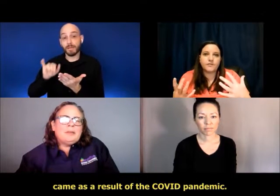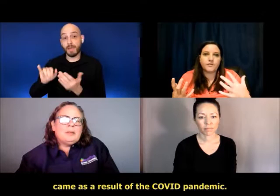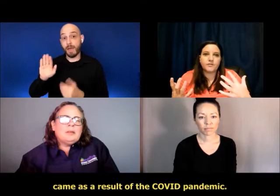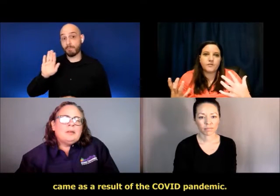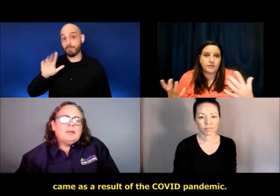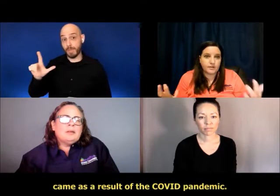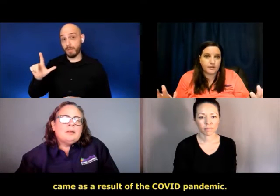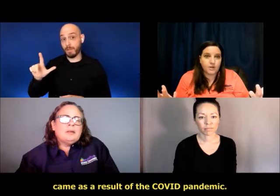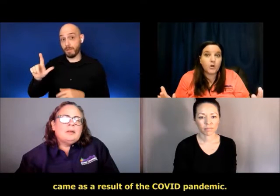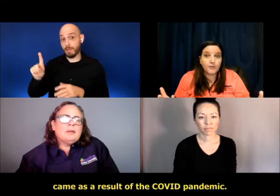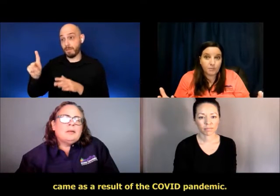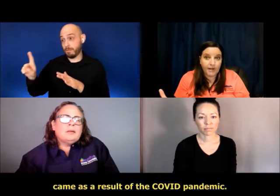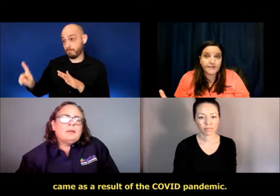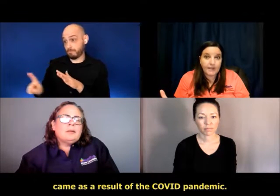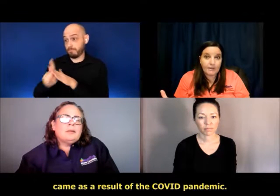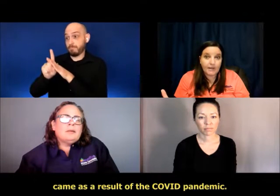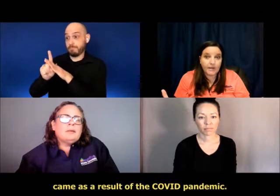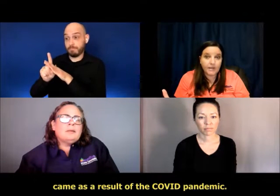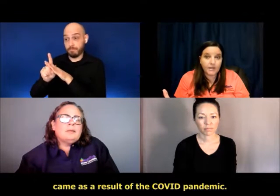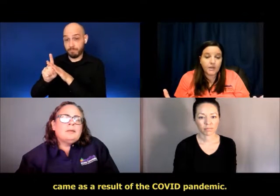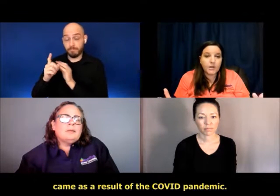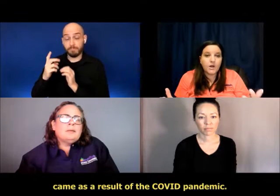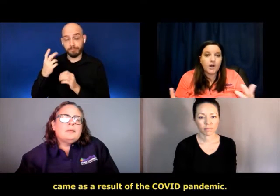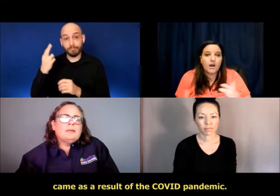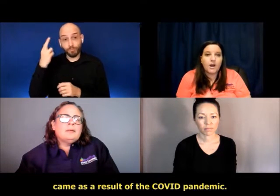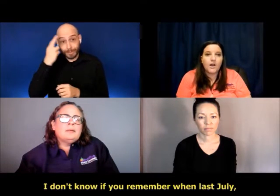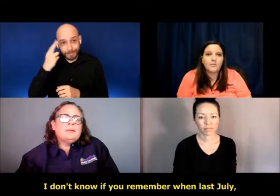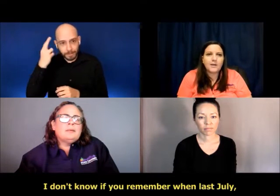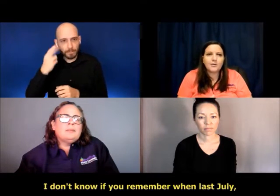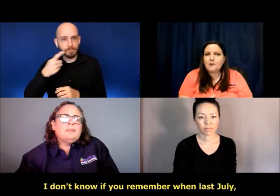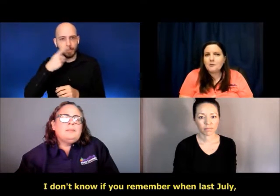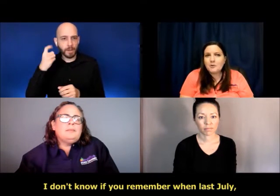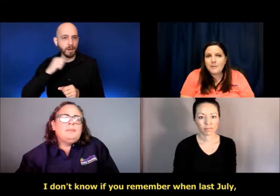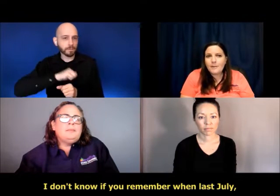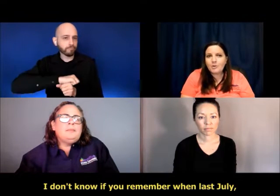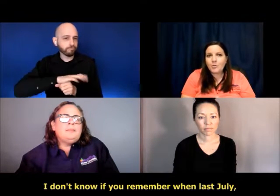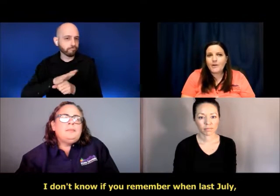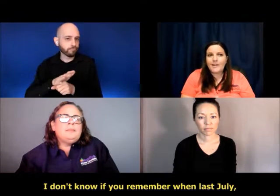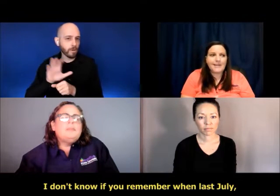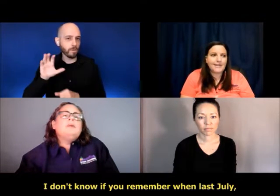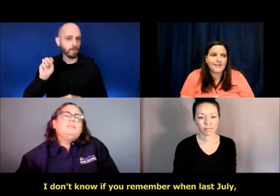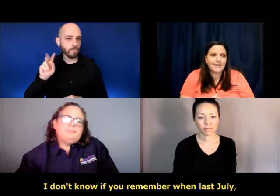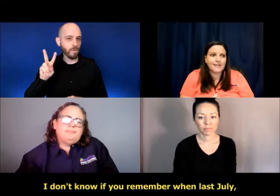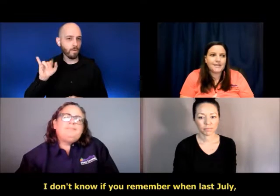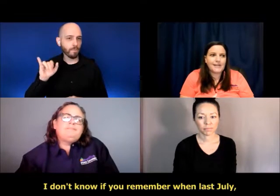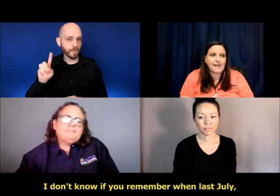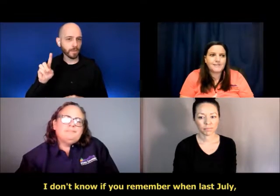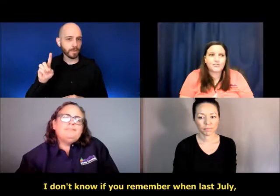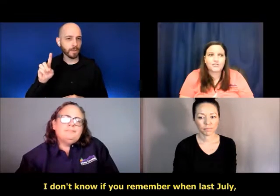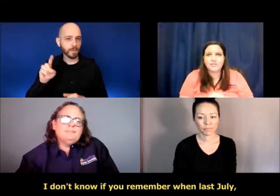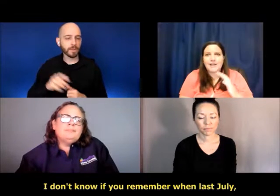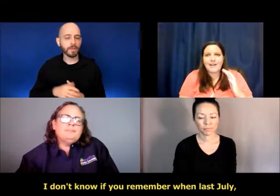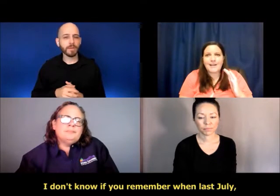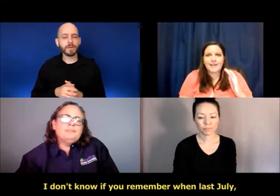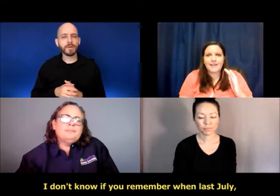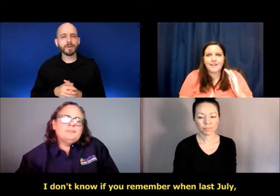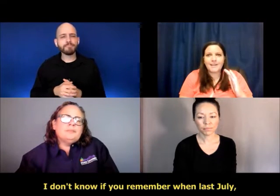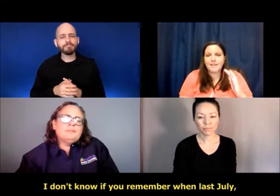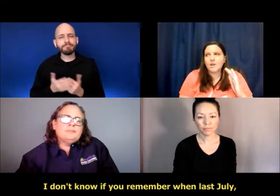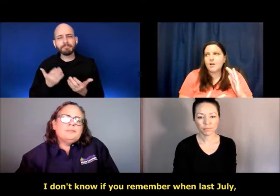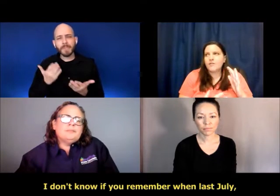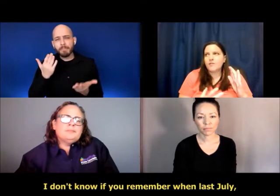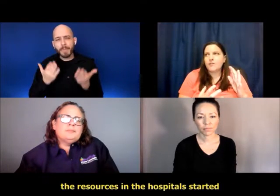of the COVID pandemic. Um, I don't know if you remember when last July,